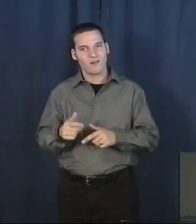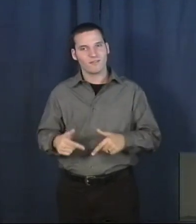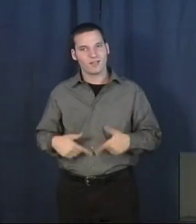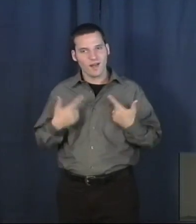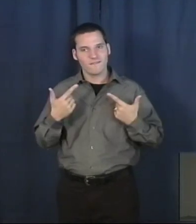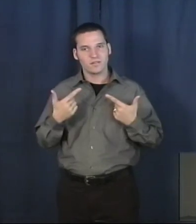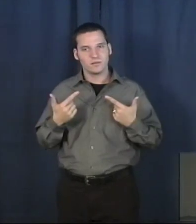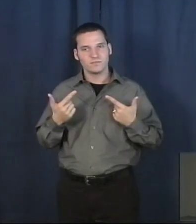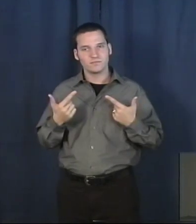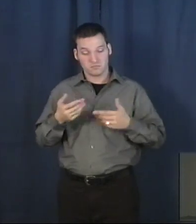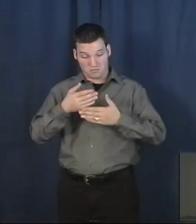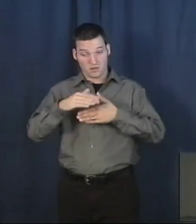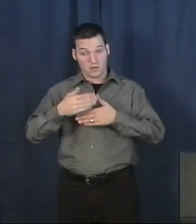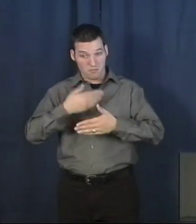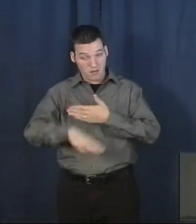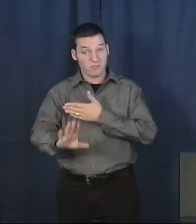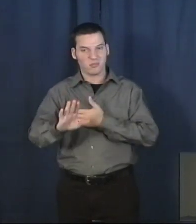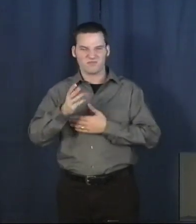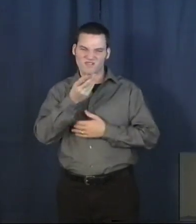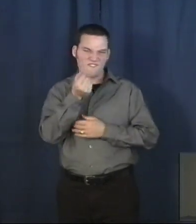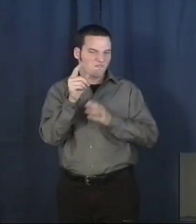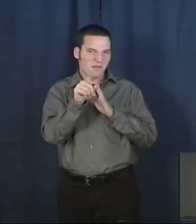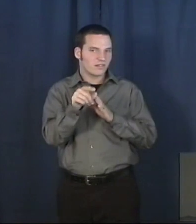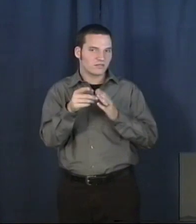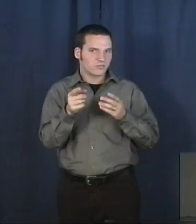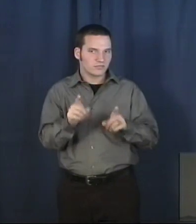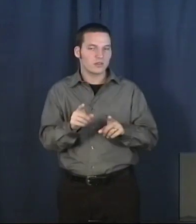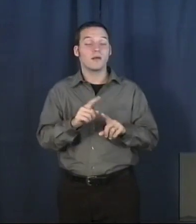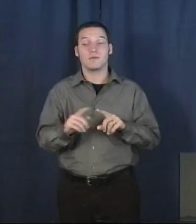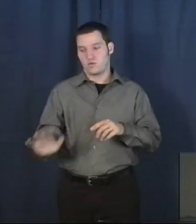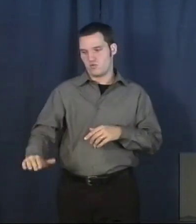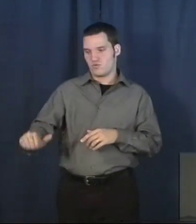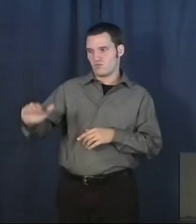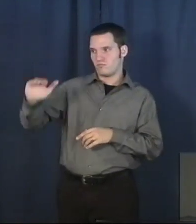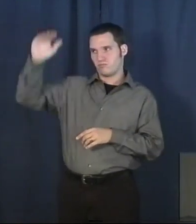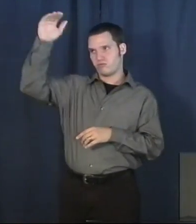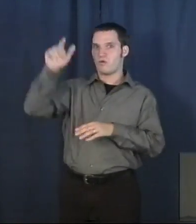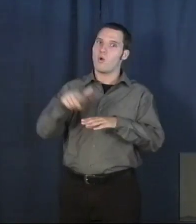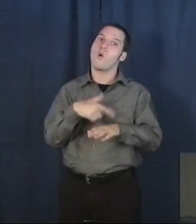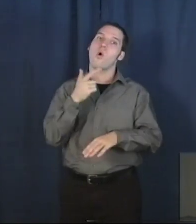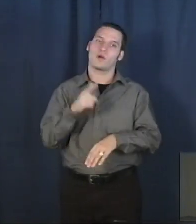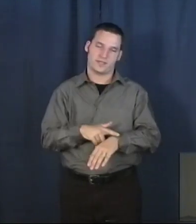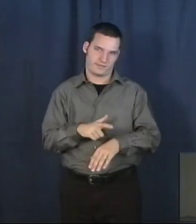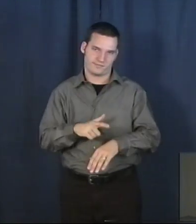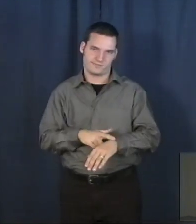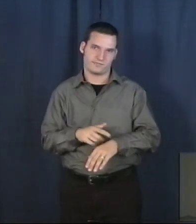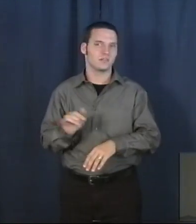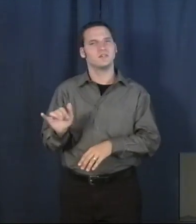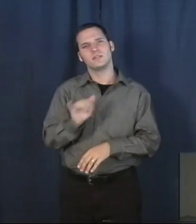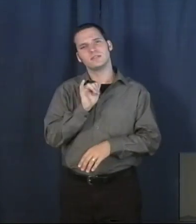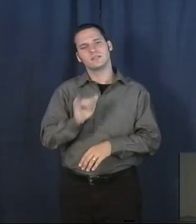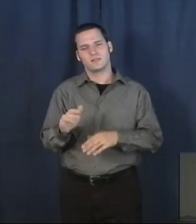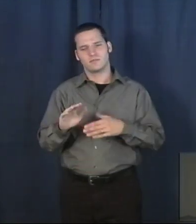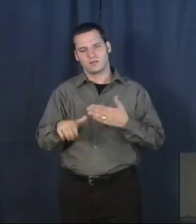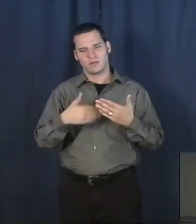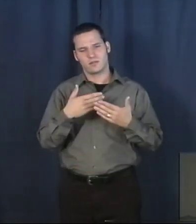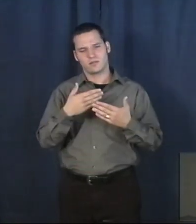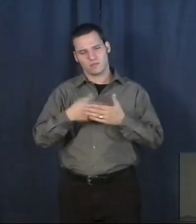really only takes a few minutes. Now growing takes a long time. And getting born into God's family only takes a few minutes.